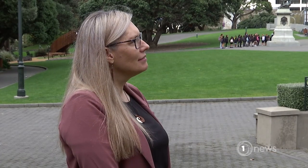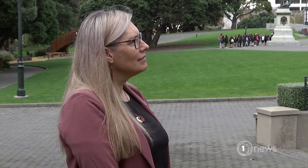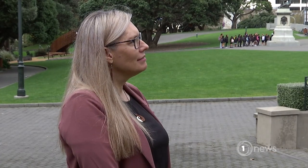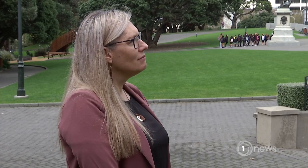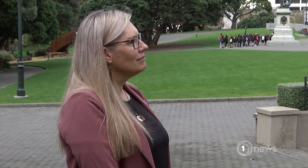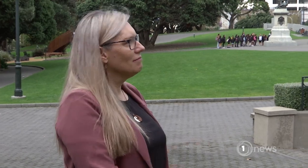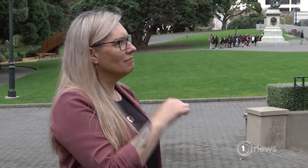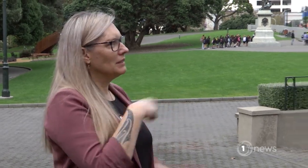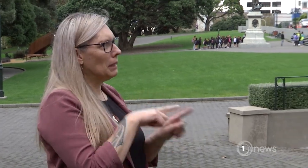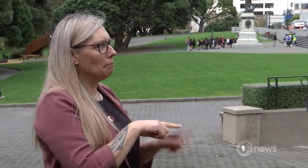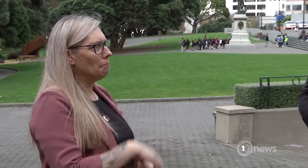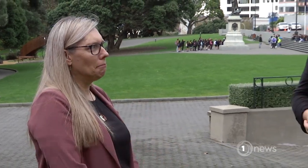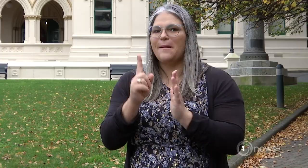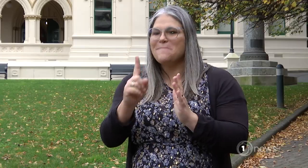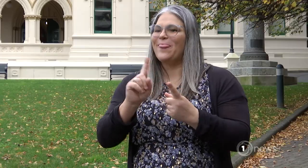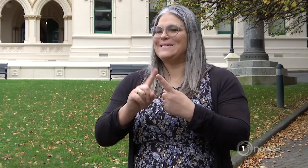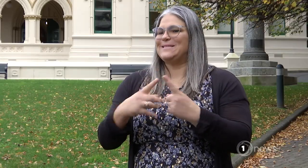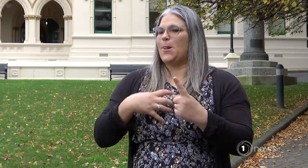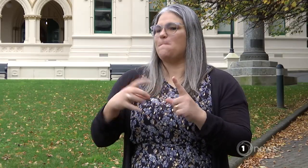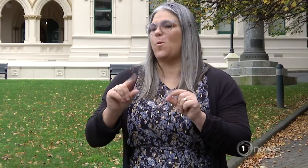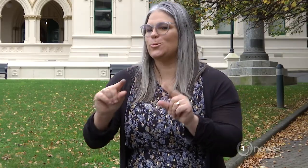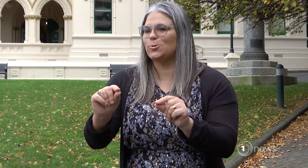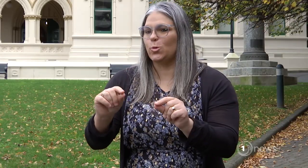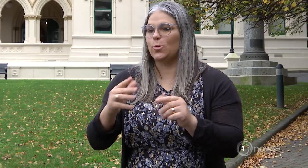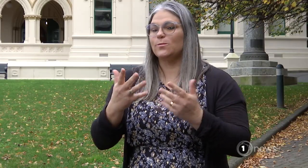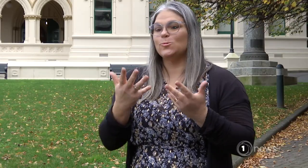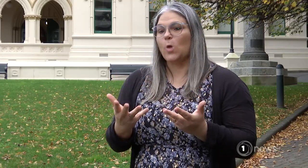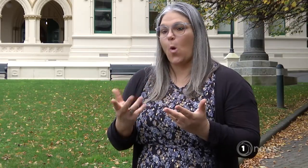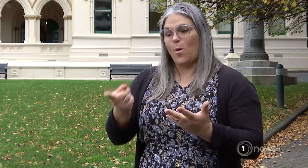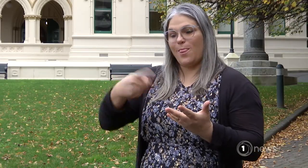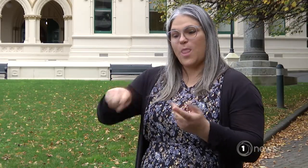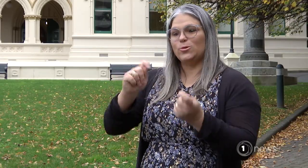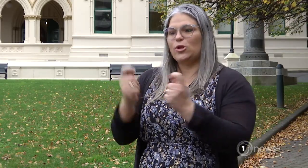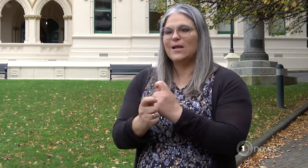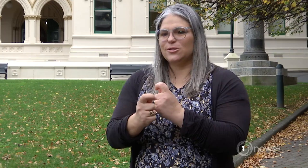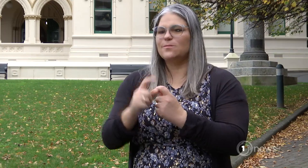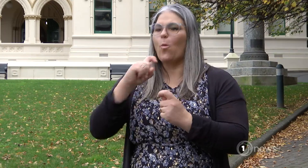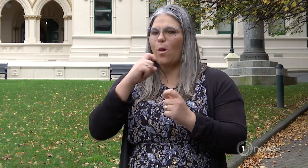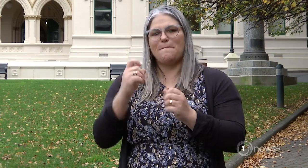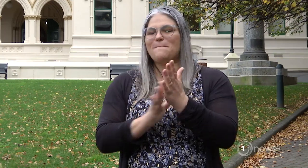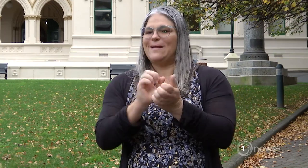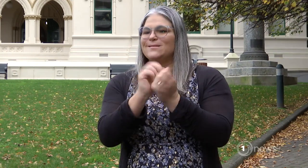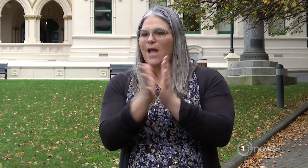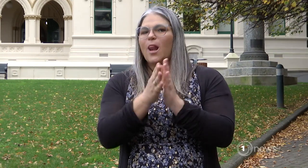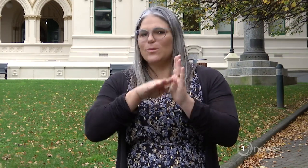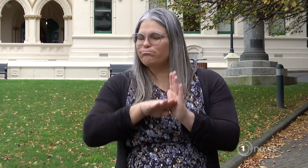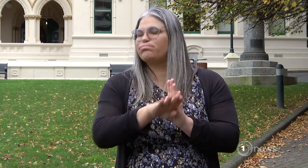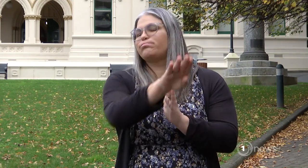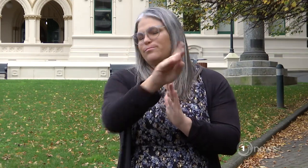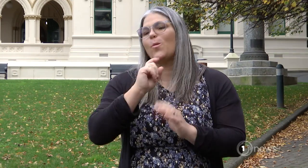Zealand in years to come. So we're just going to see improvements to the situation for New Zealand Sign Language grow and improve